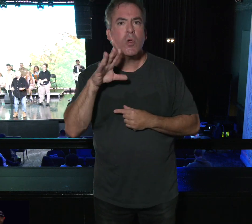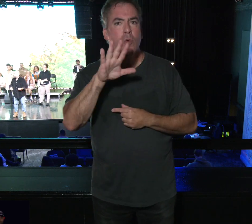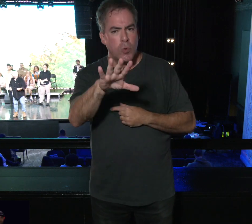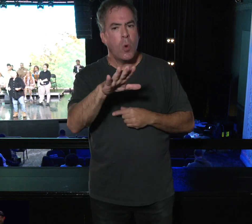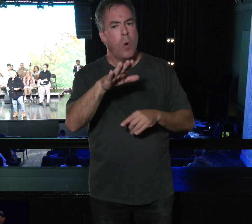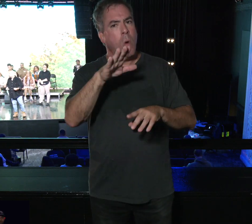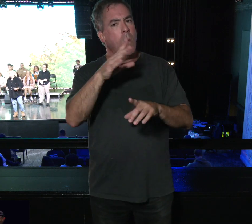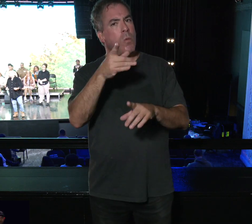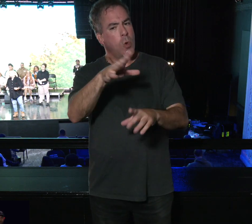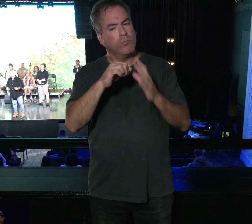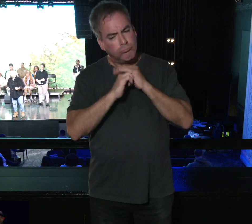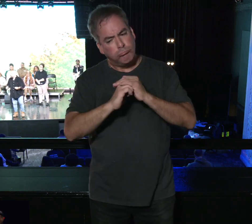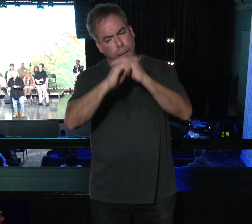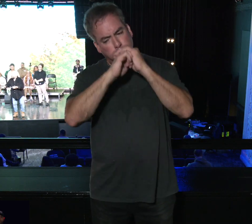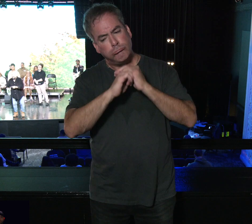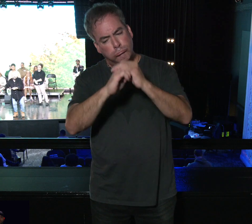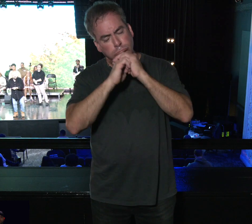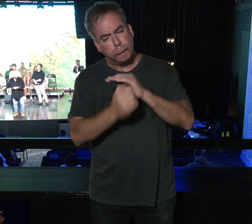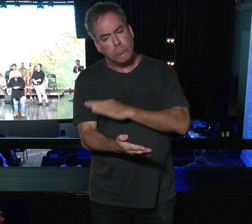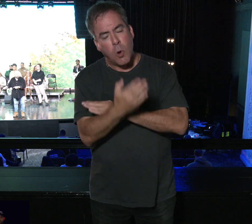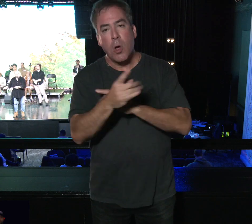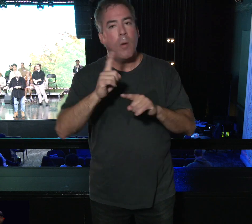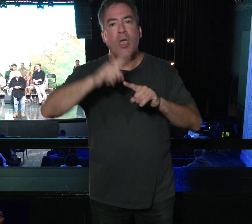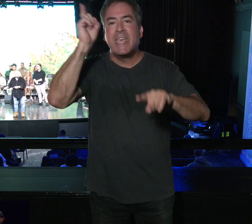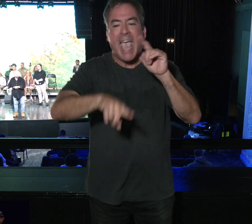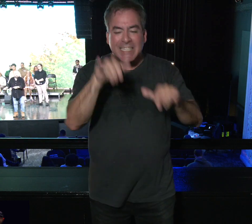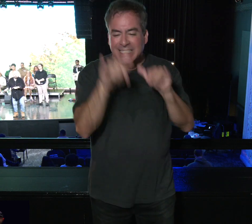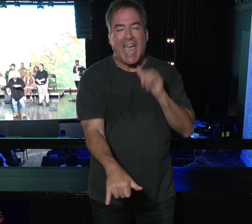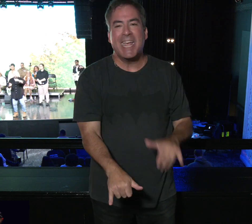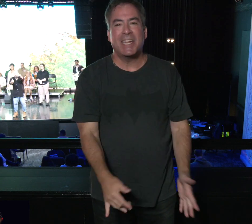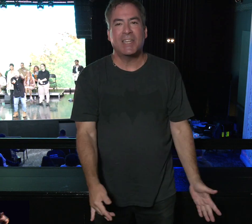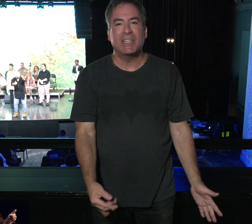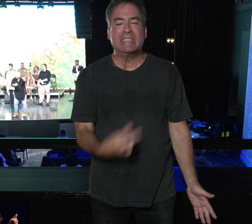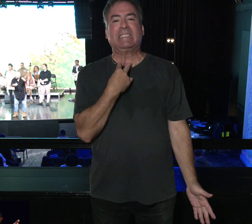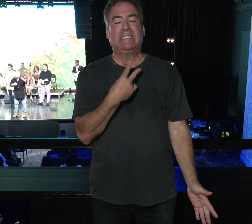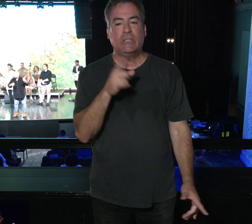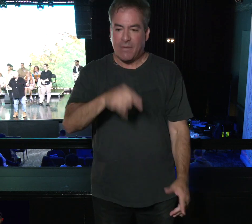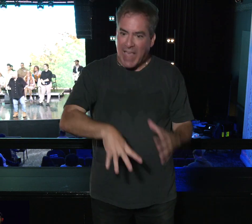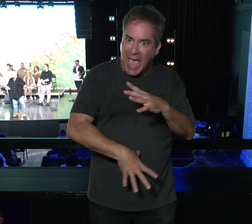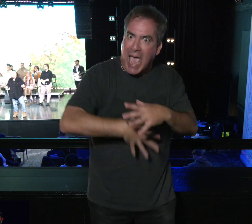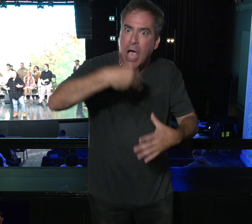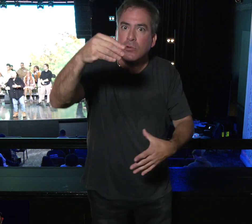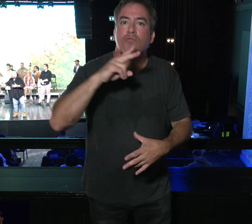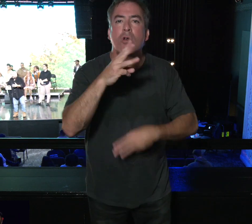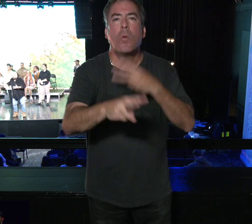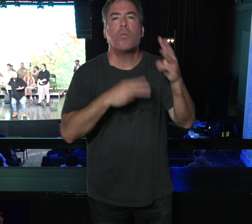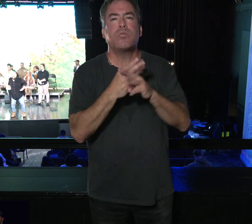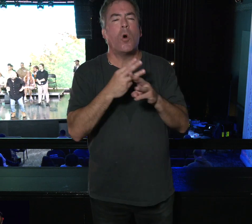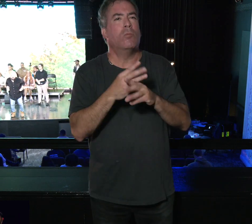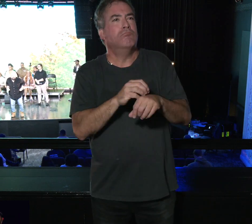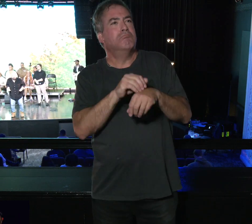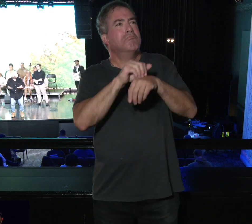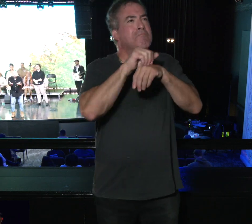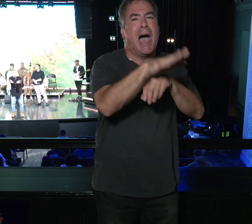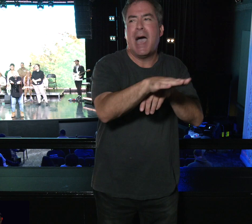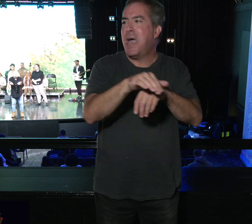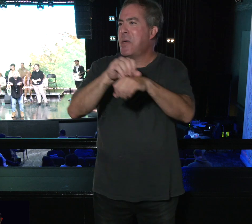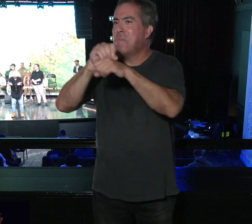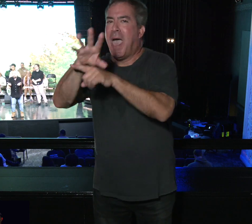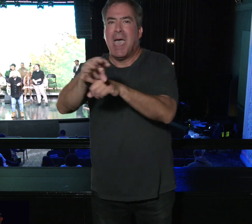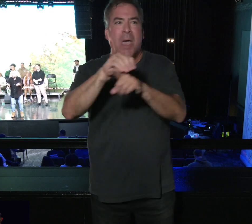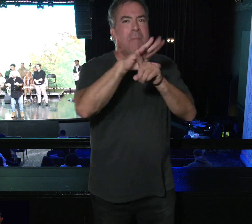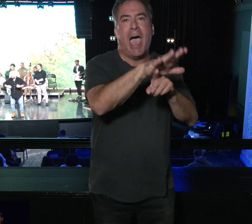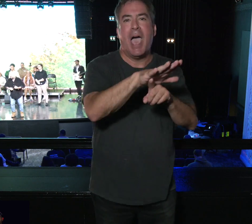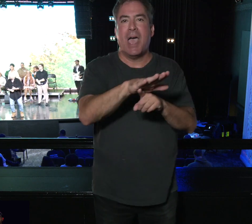own devotions in the morning. But you can't stay there. You have to go outside into the real world. You have to take the upper room with